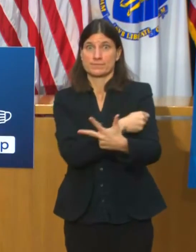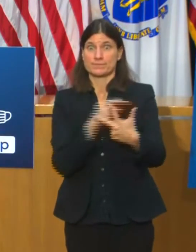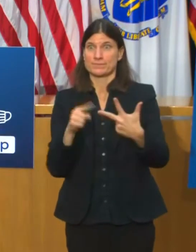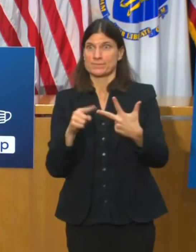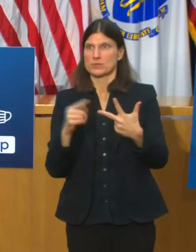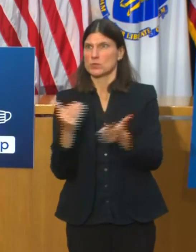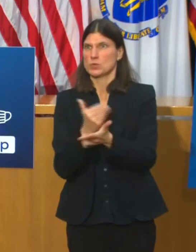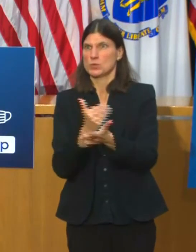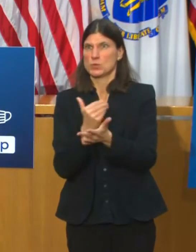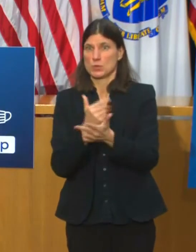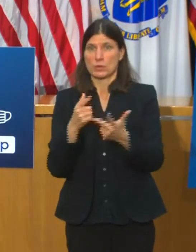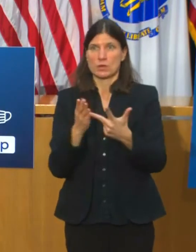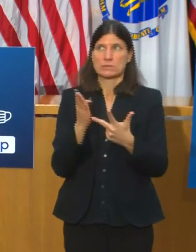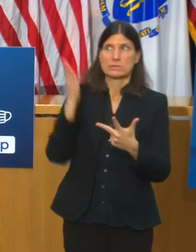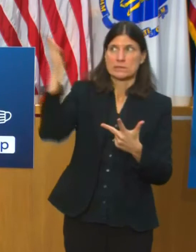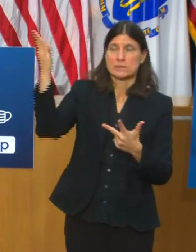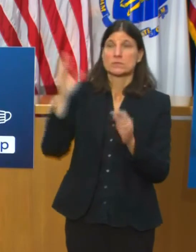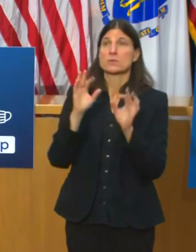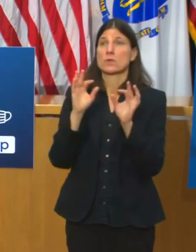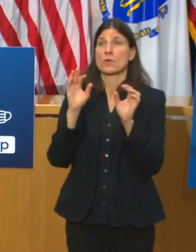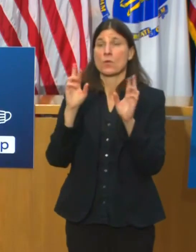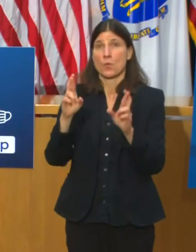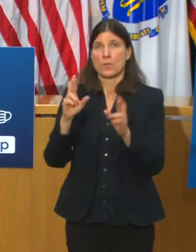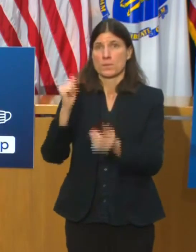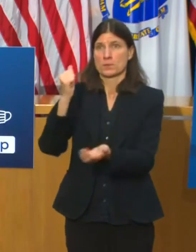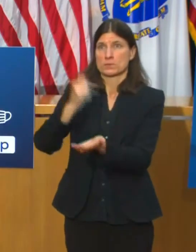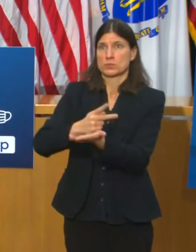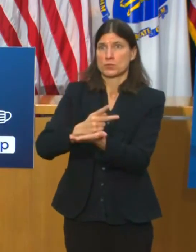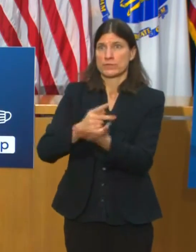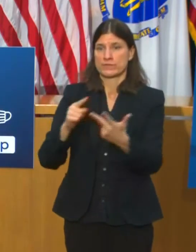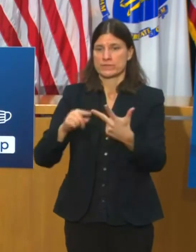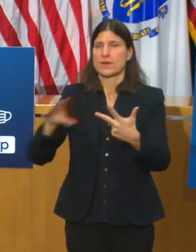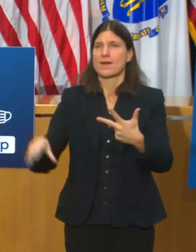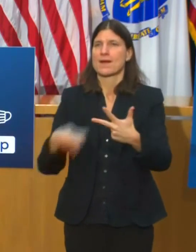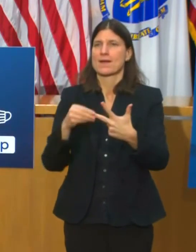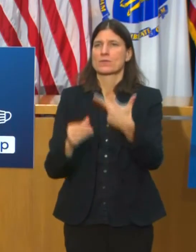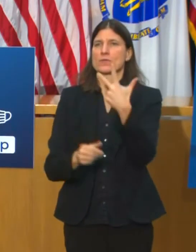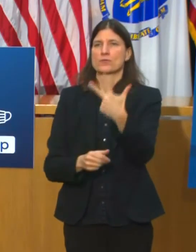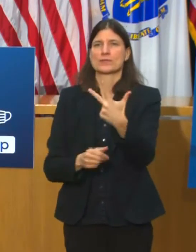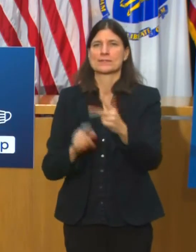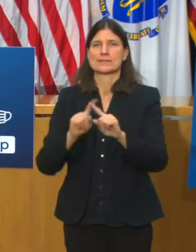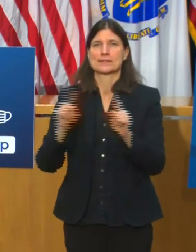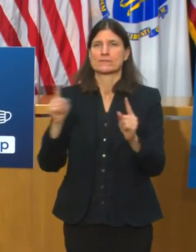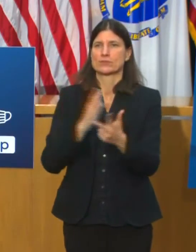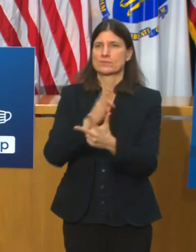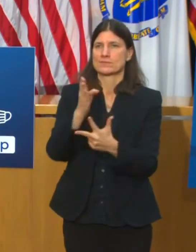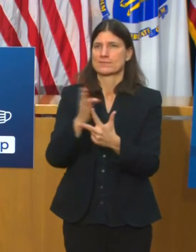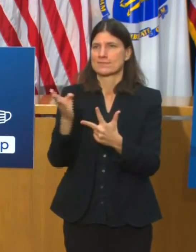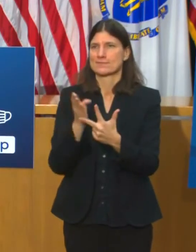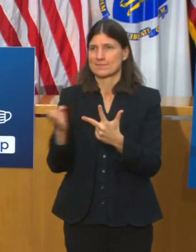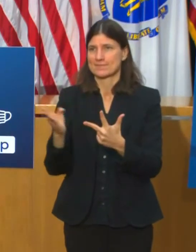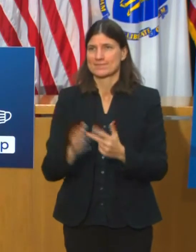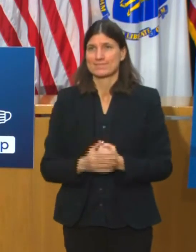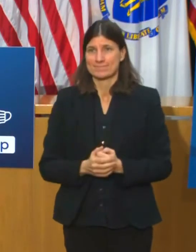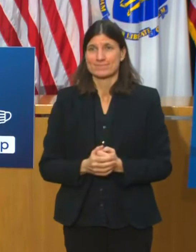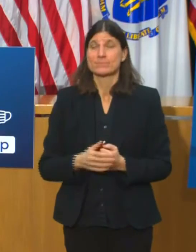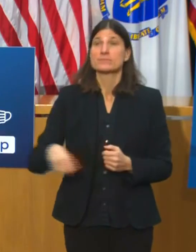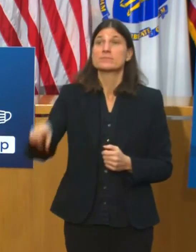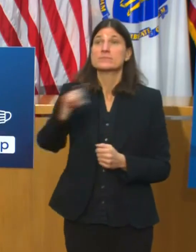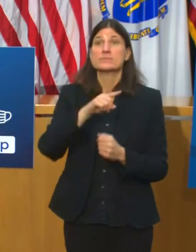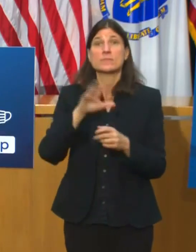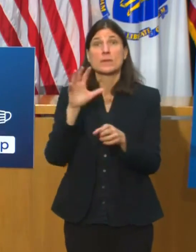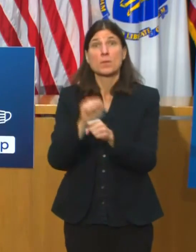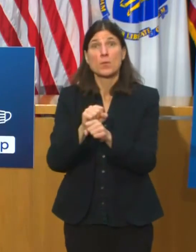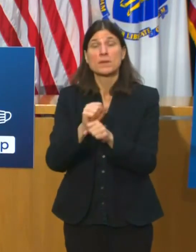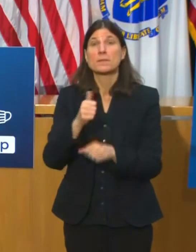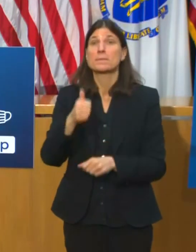for those with internet access, the best way for individuals in the eligibility groups is to book an appointment by visiting the